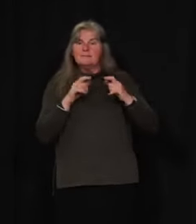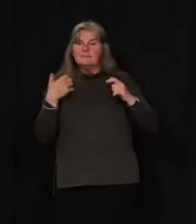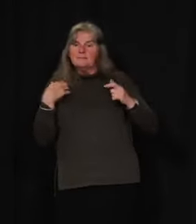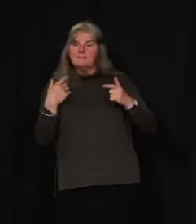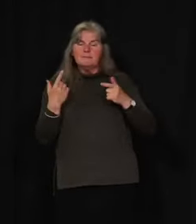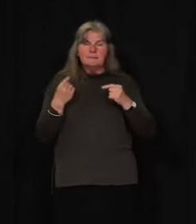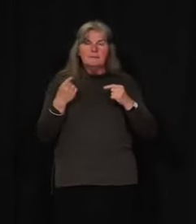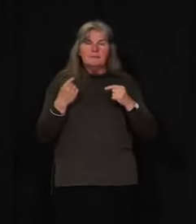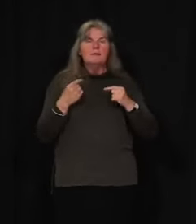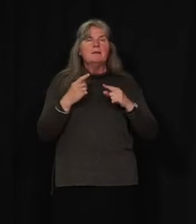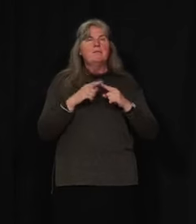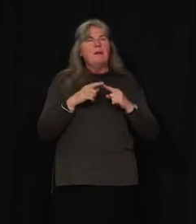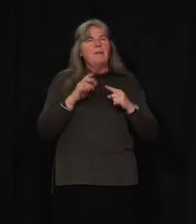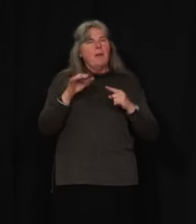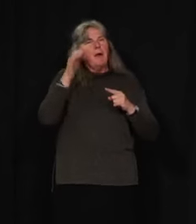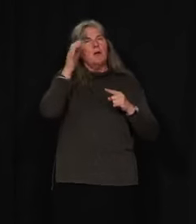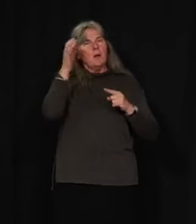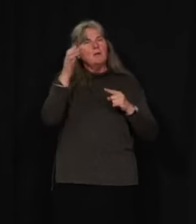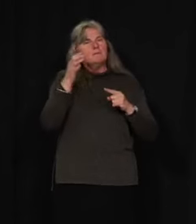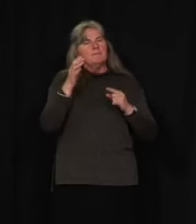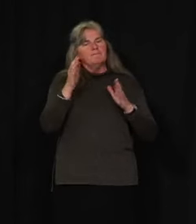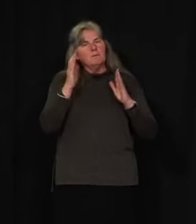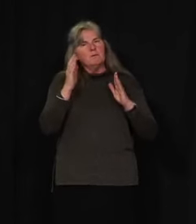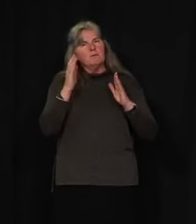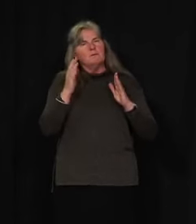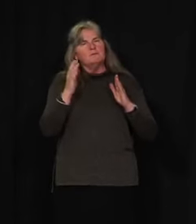as the Premier said, those are the principles that we're working with.